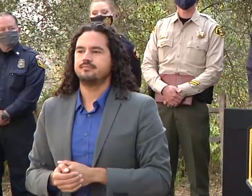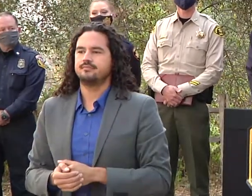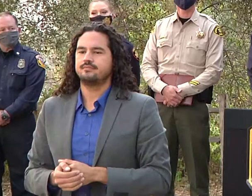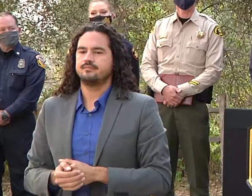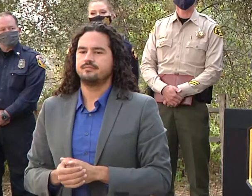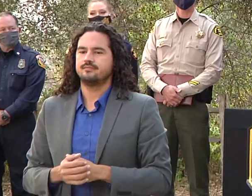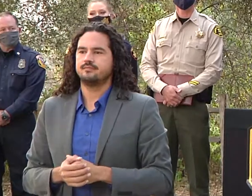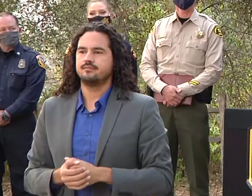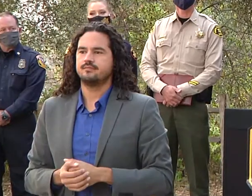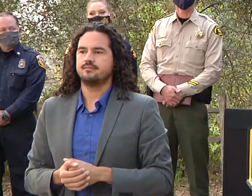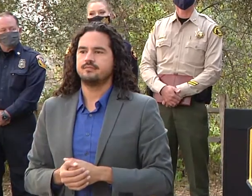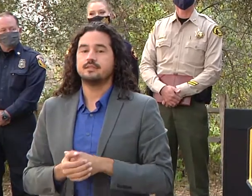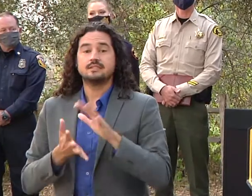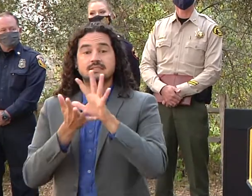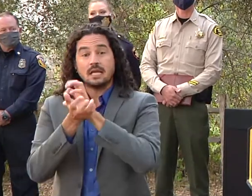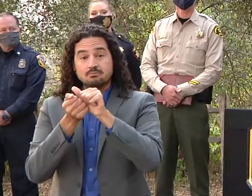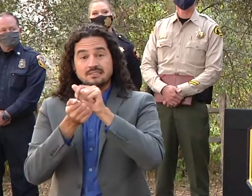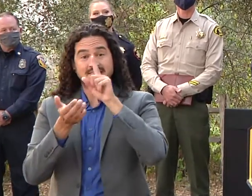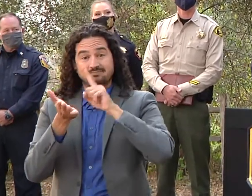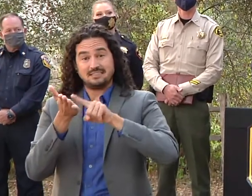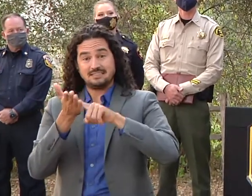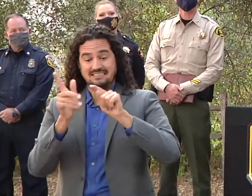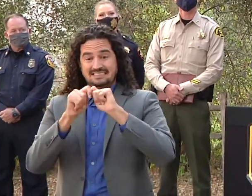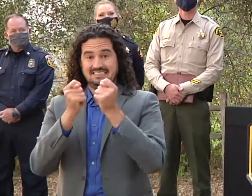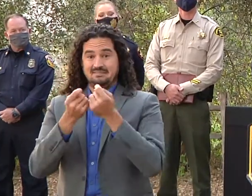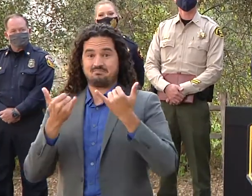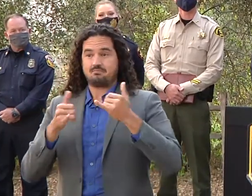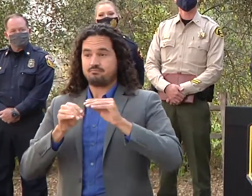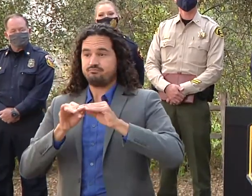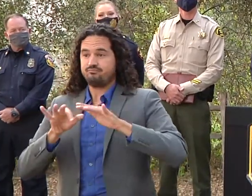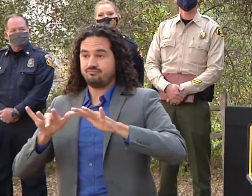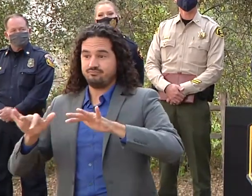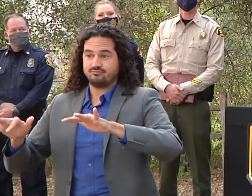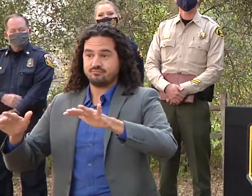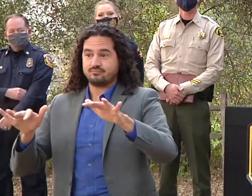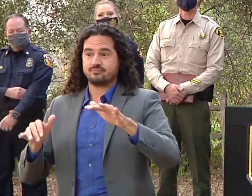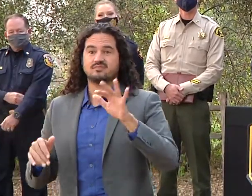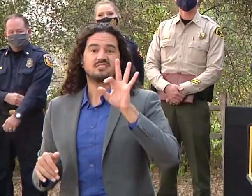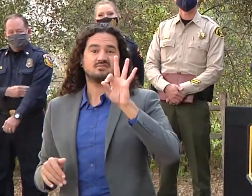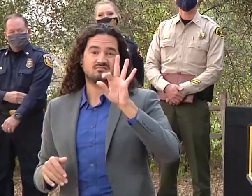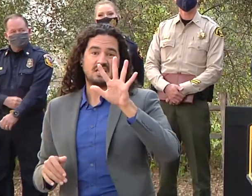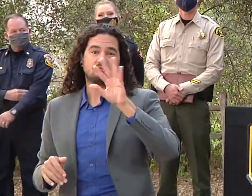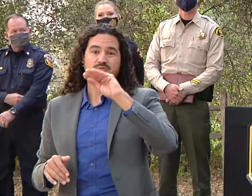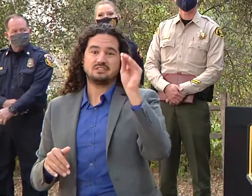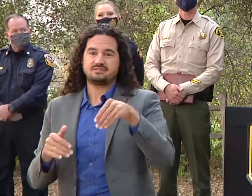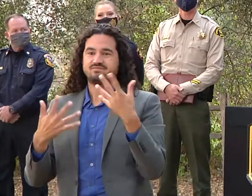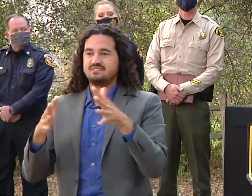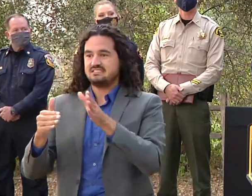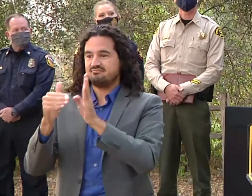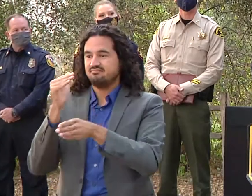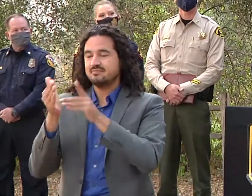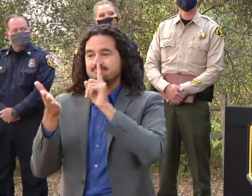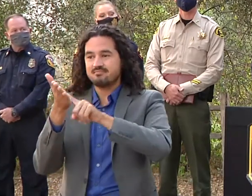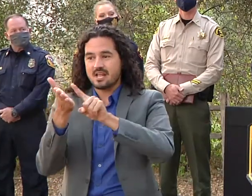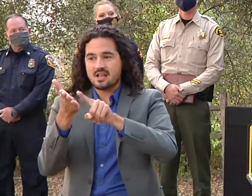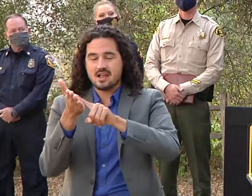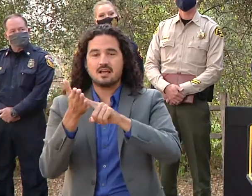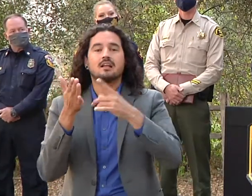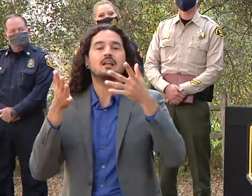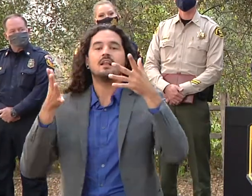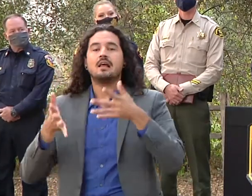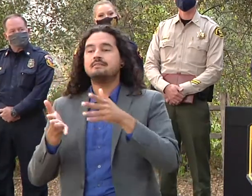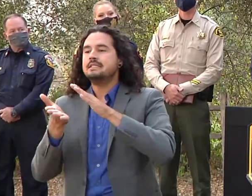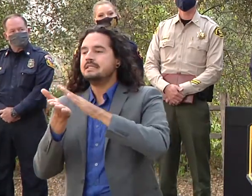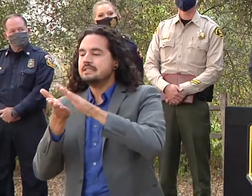the damage section process is about 95 percent complete right now we're doing cleanup work using aerial imagery and comparing it to